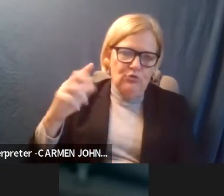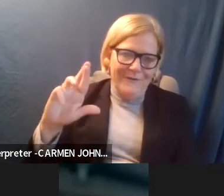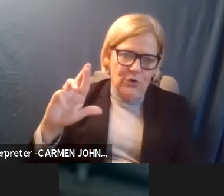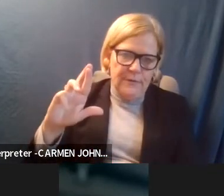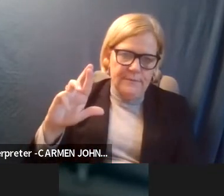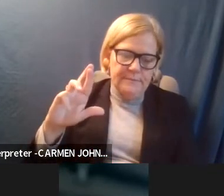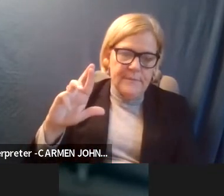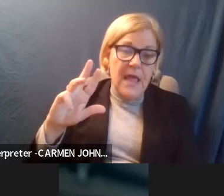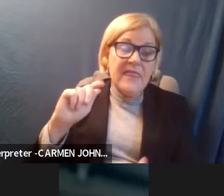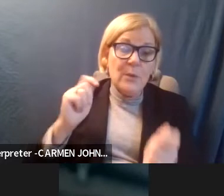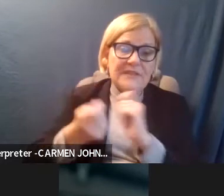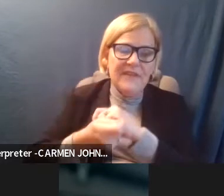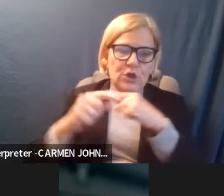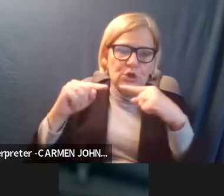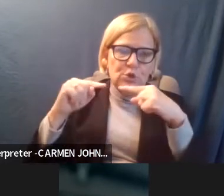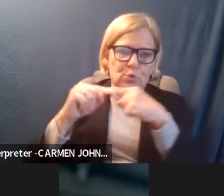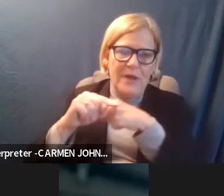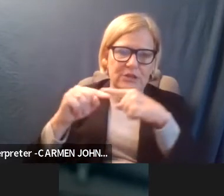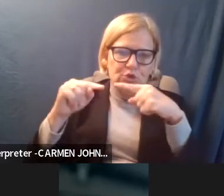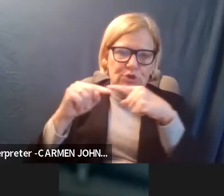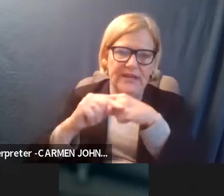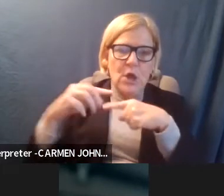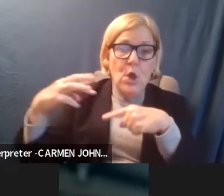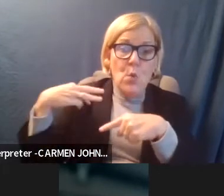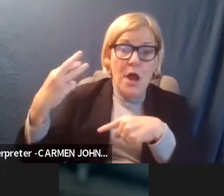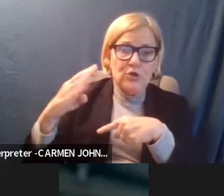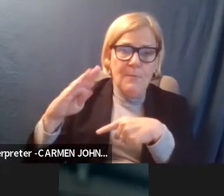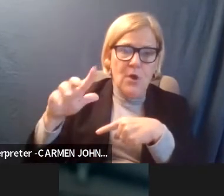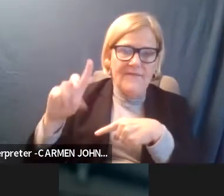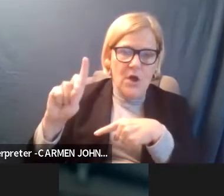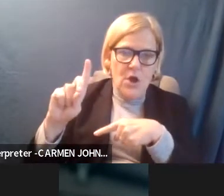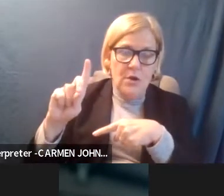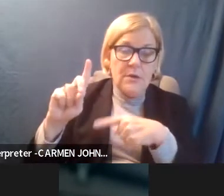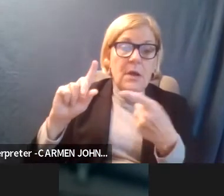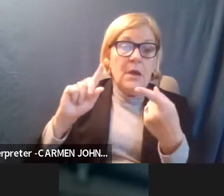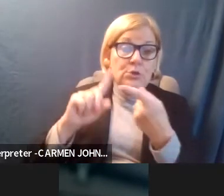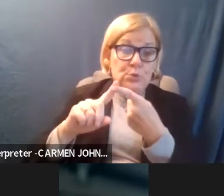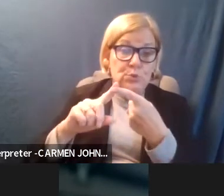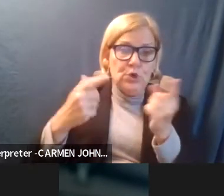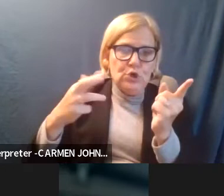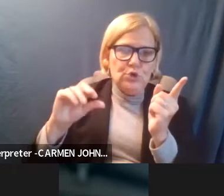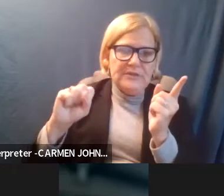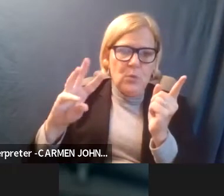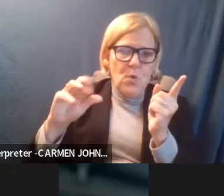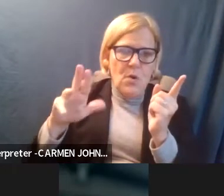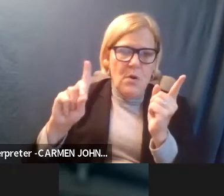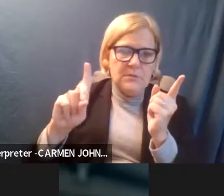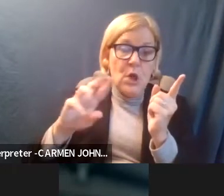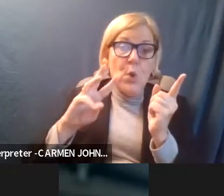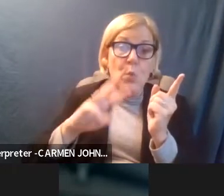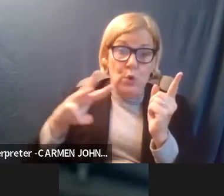which had been converted to a two way street between Washington Boulevard and Griswold Woodward.